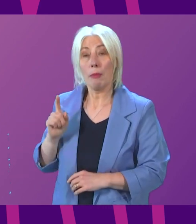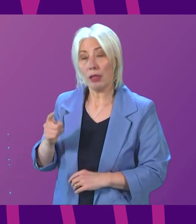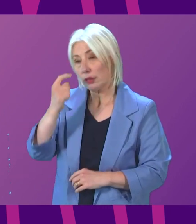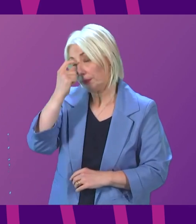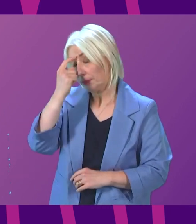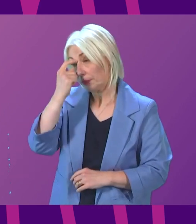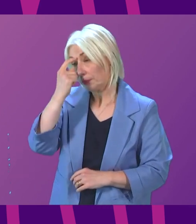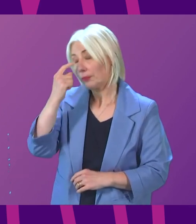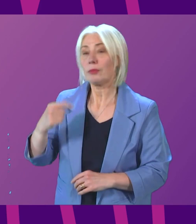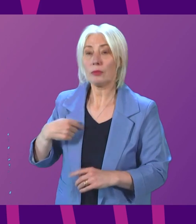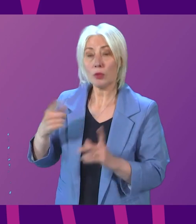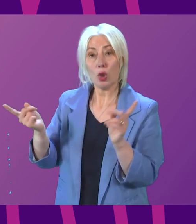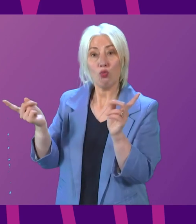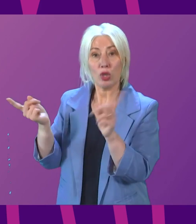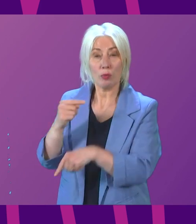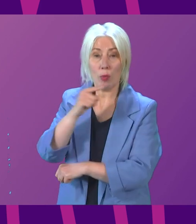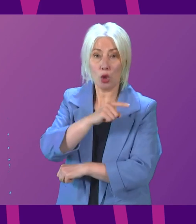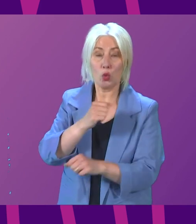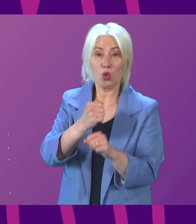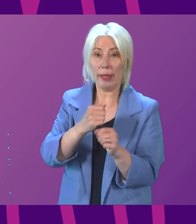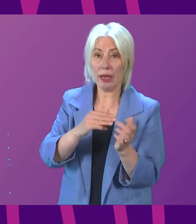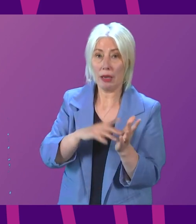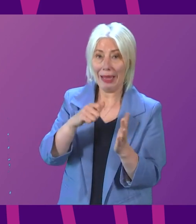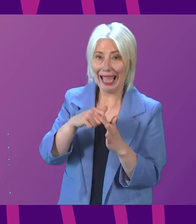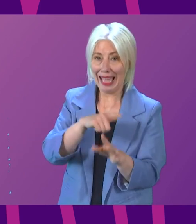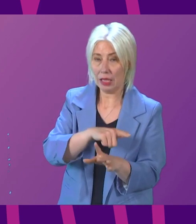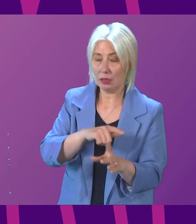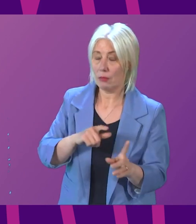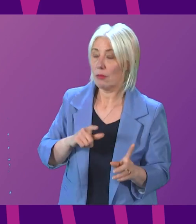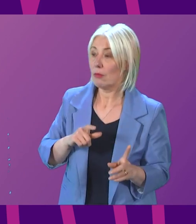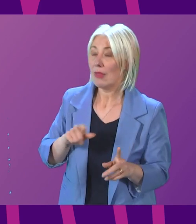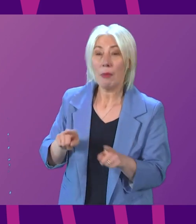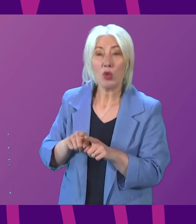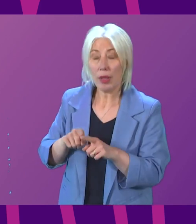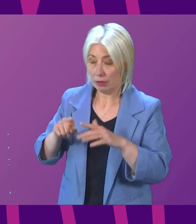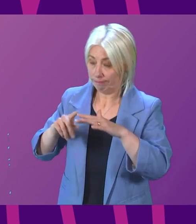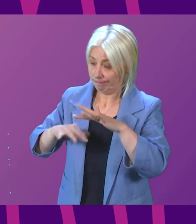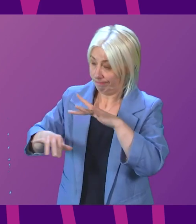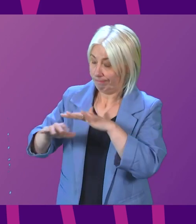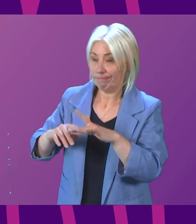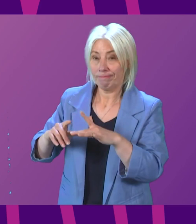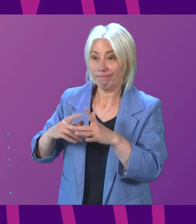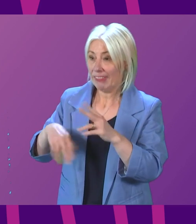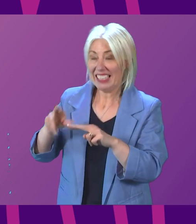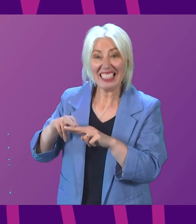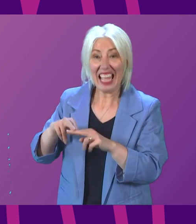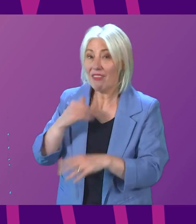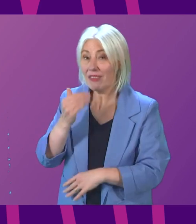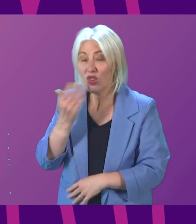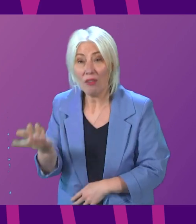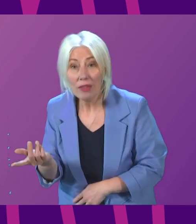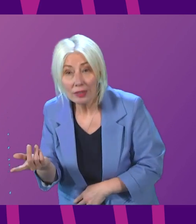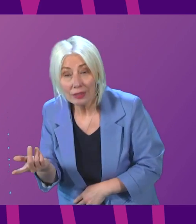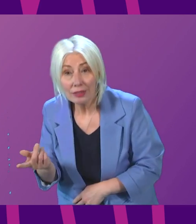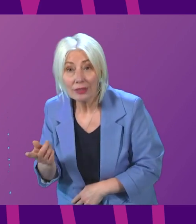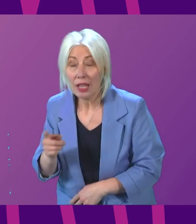have just said in response to Gillian Mackay, this is also about underlying staff shortages that have been